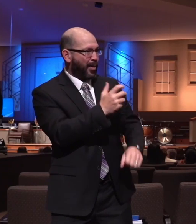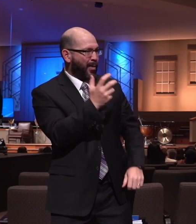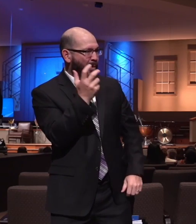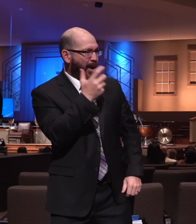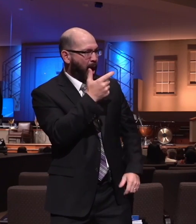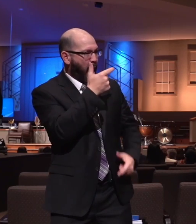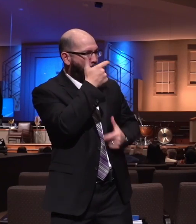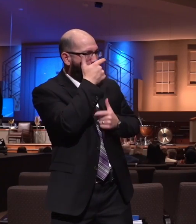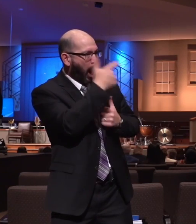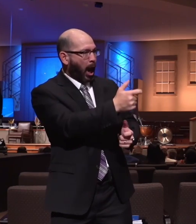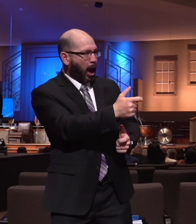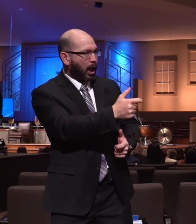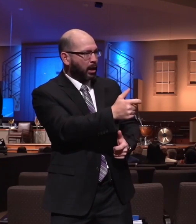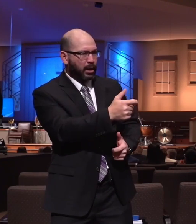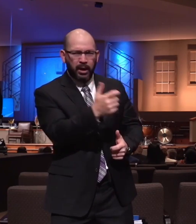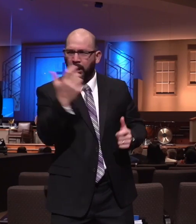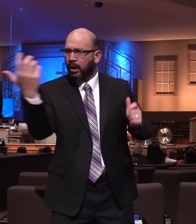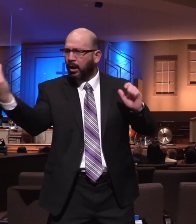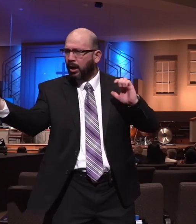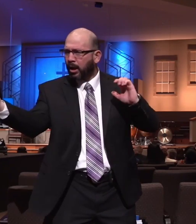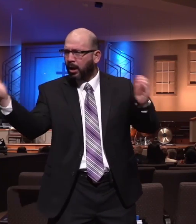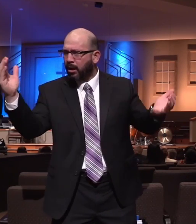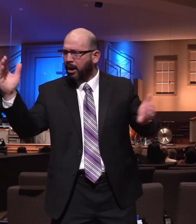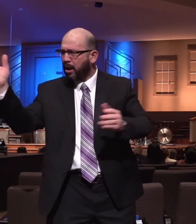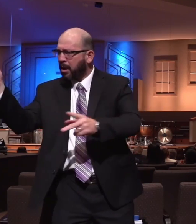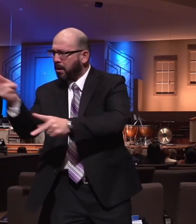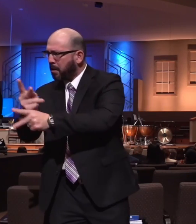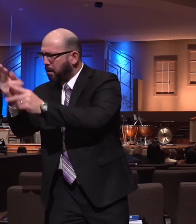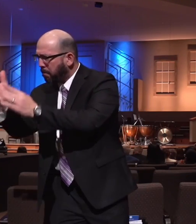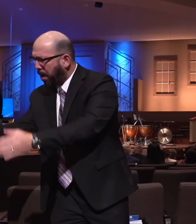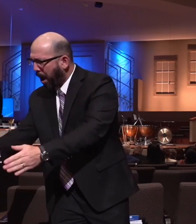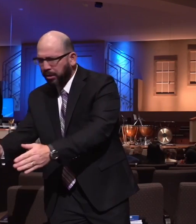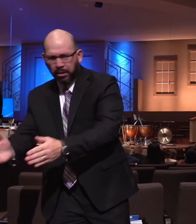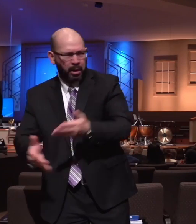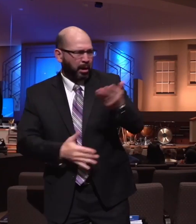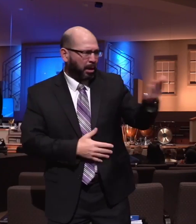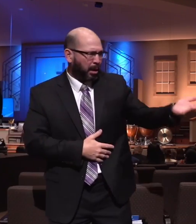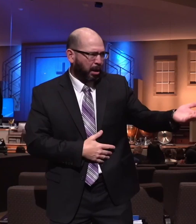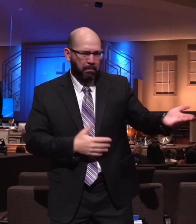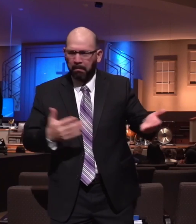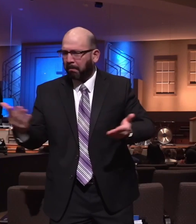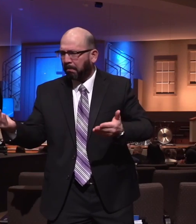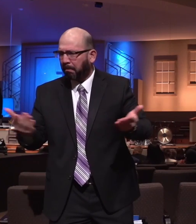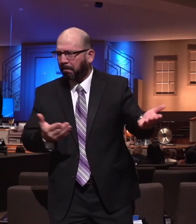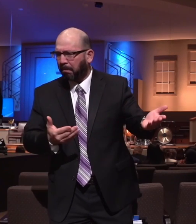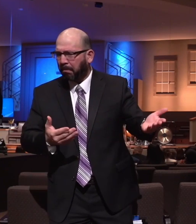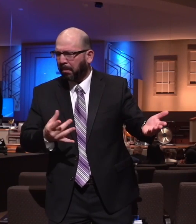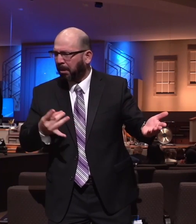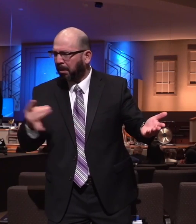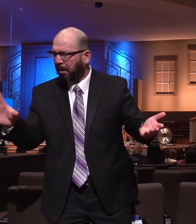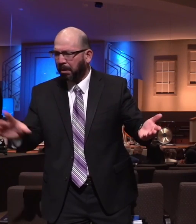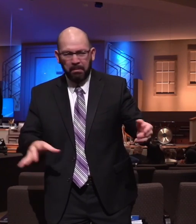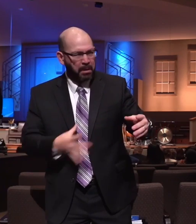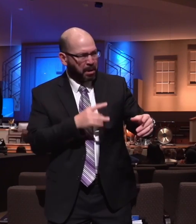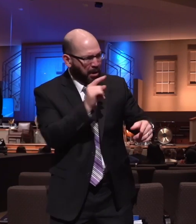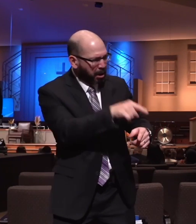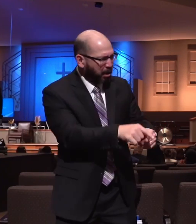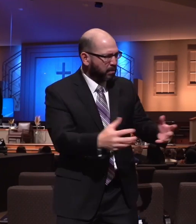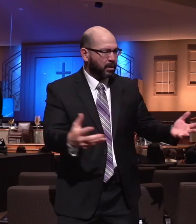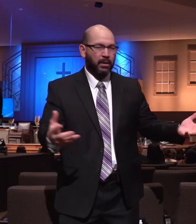you know, Pastor Chappell, he's so tough on this issue. After all, he still has Sunday night. Can you believe it? I got three amens right